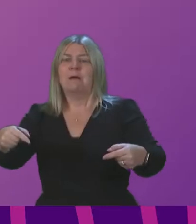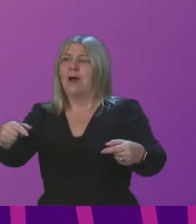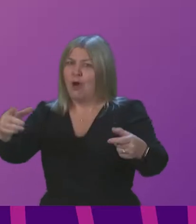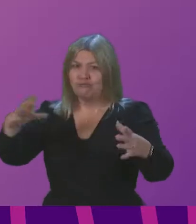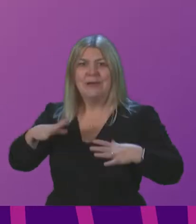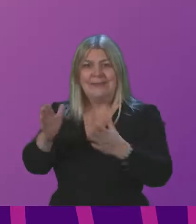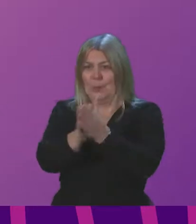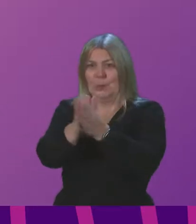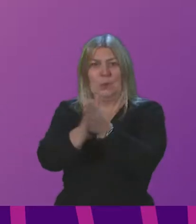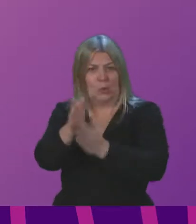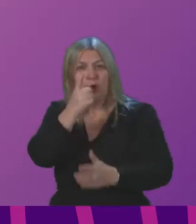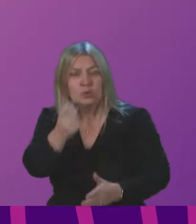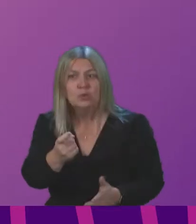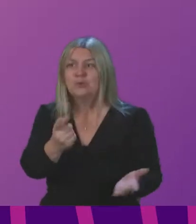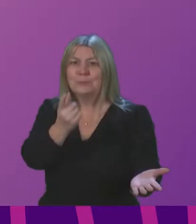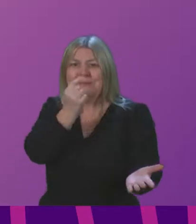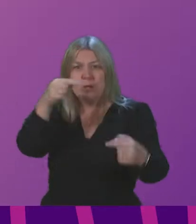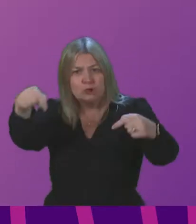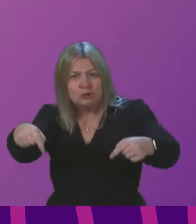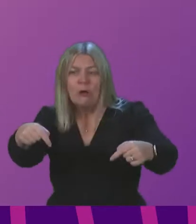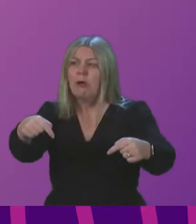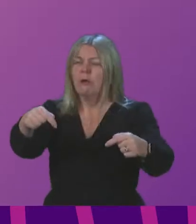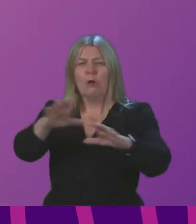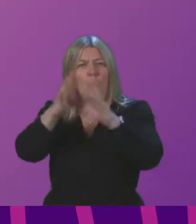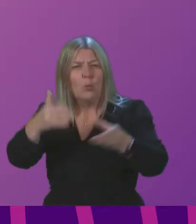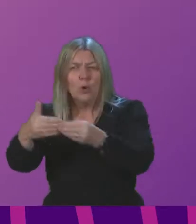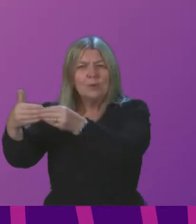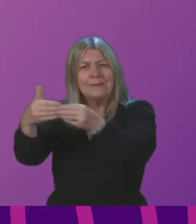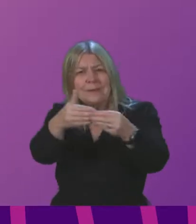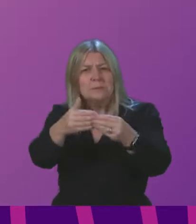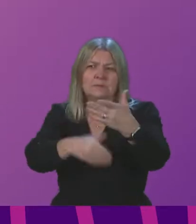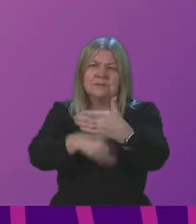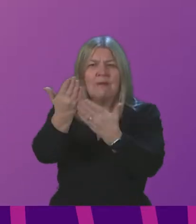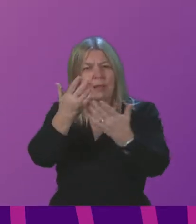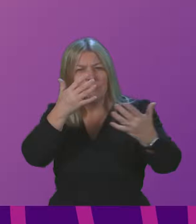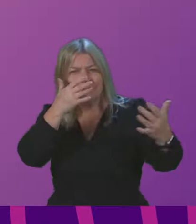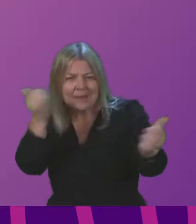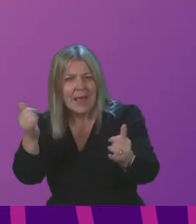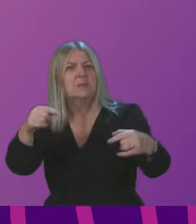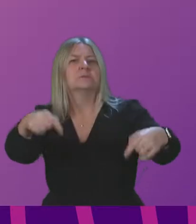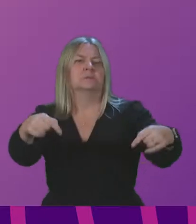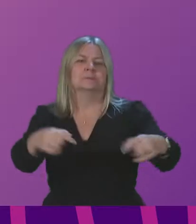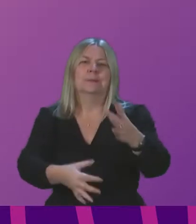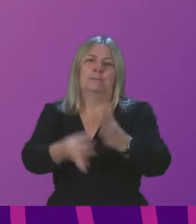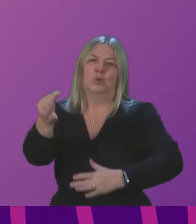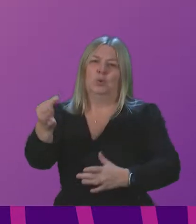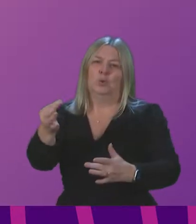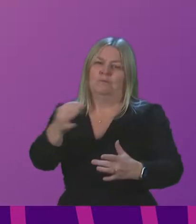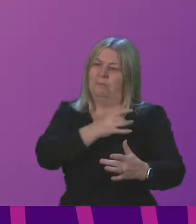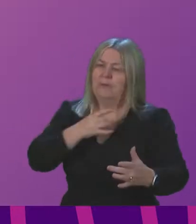literally. Scotland has the potential to be a world leader in developing, testing and proving medical technology.